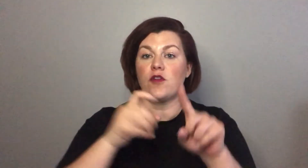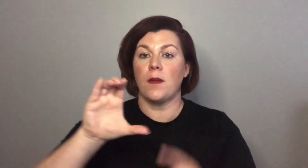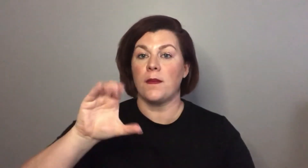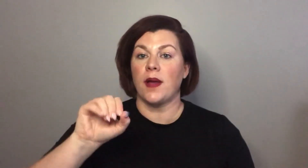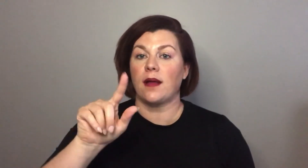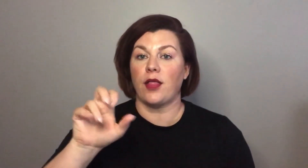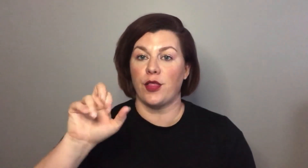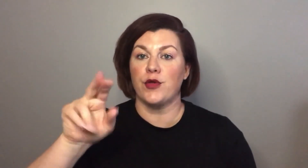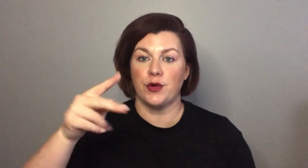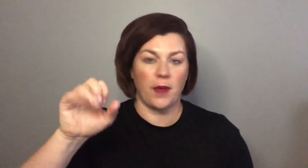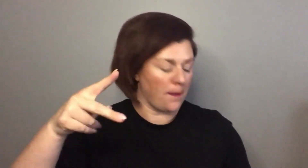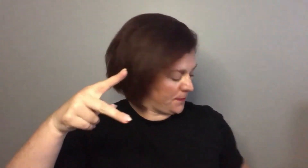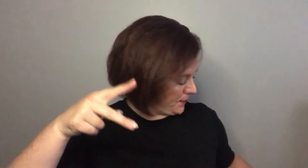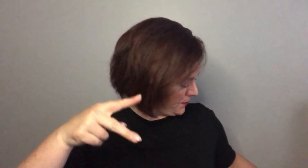eyeshadows from color pop